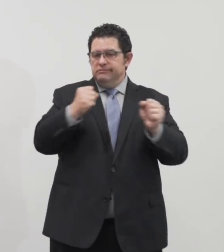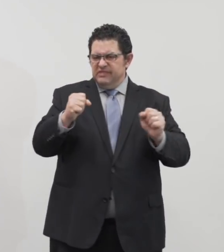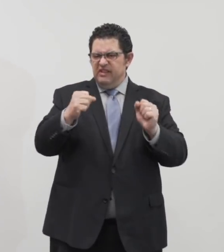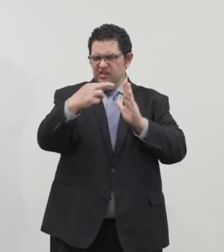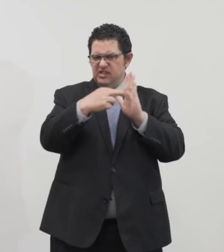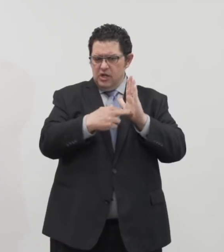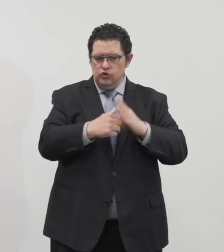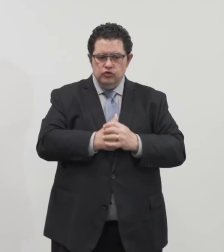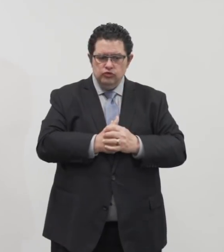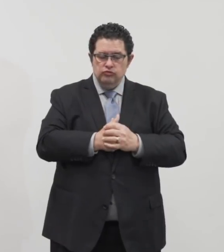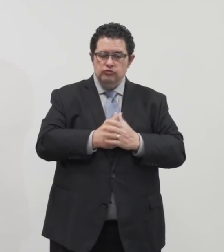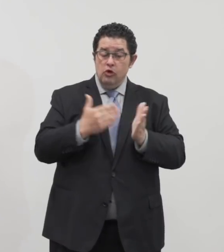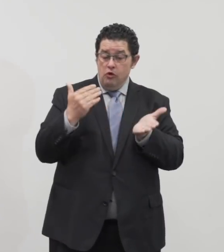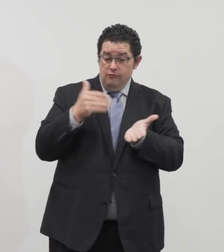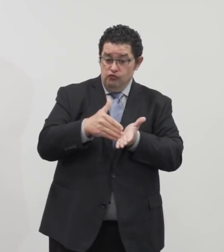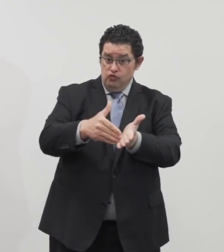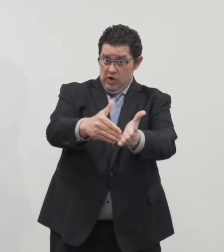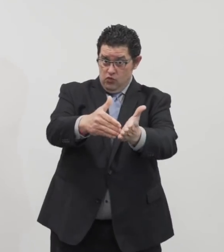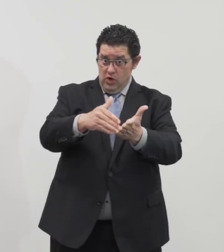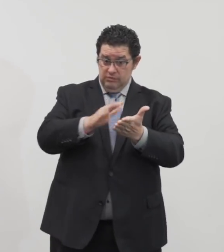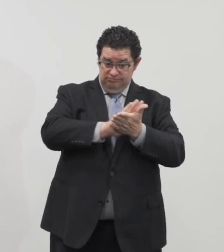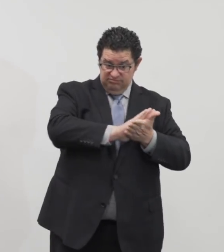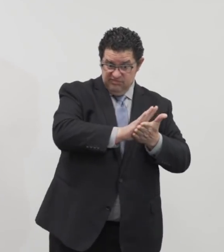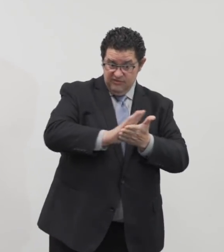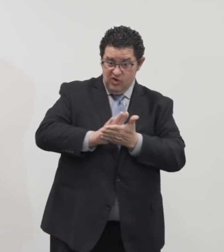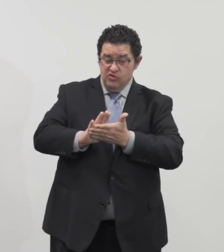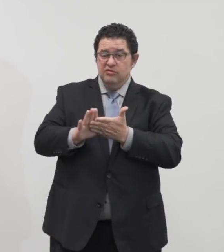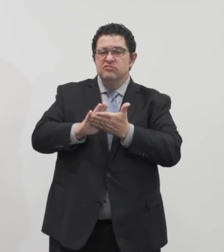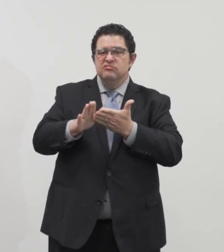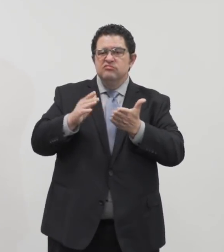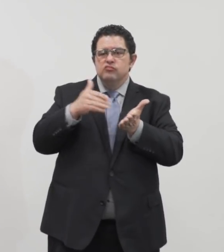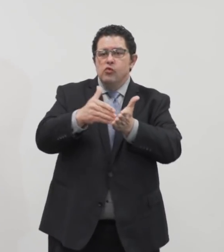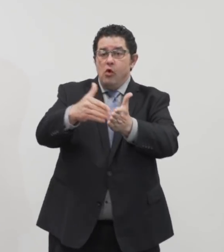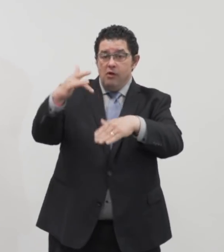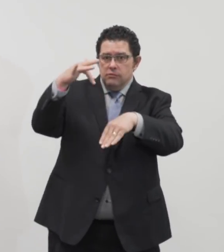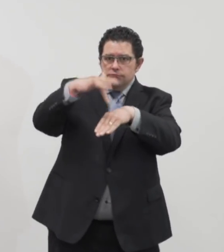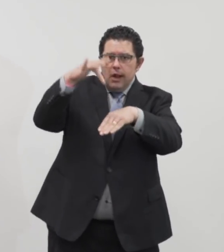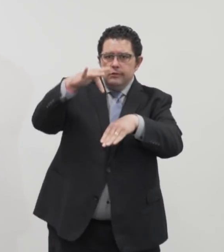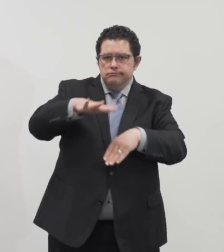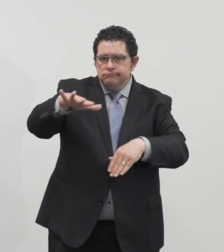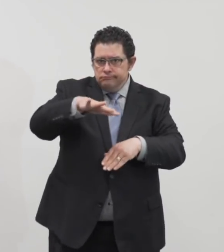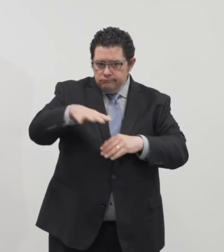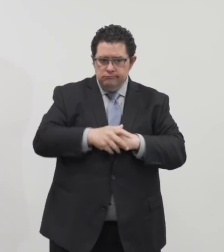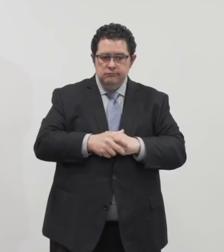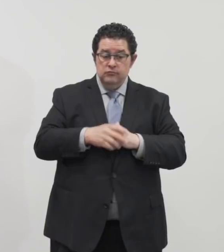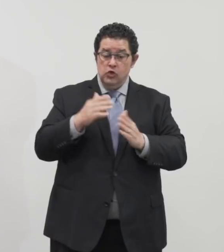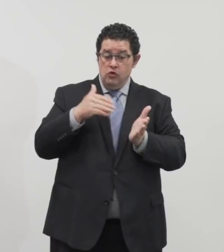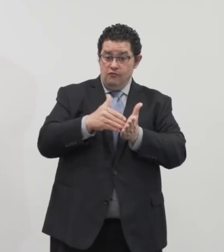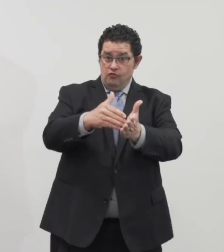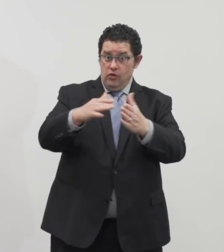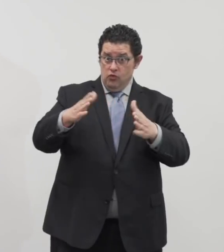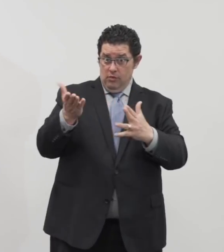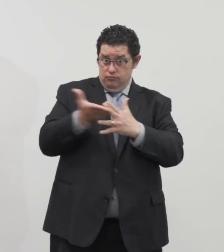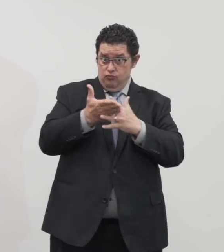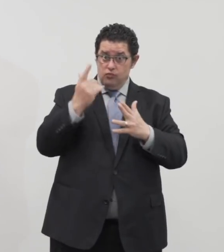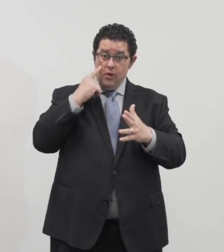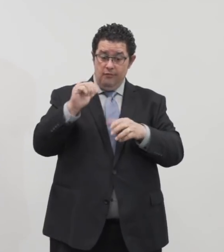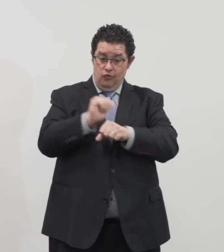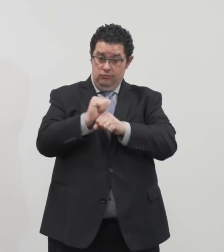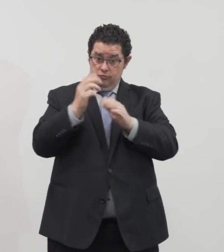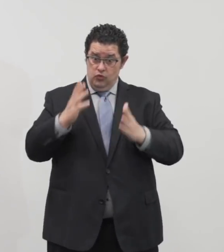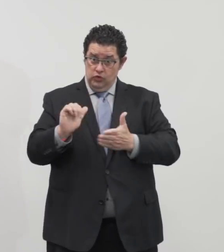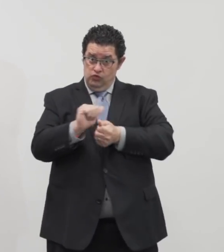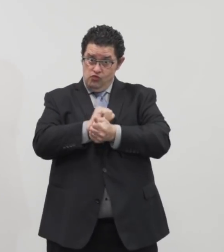Frequent disinfection of all high touch areas. Provide reasonable breaks for employees to wash their hands. To train